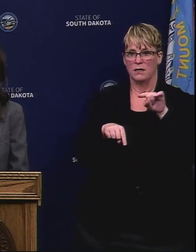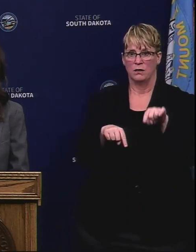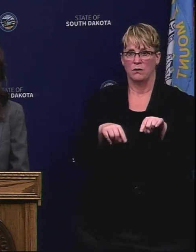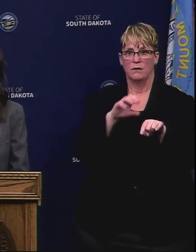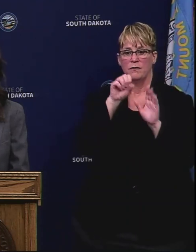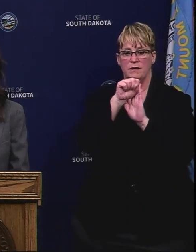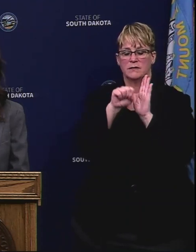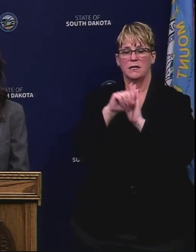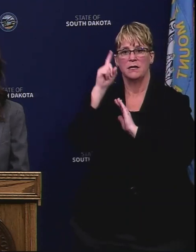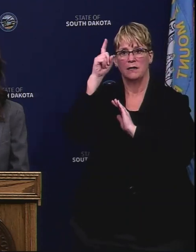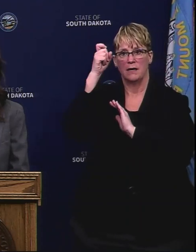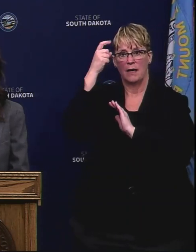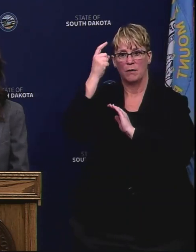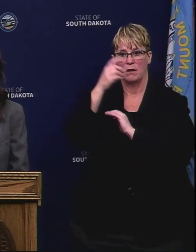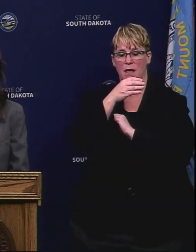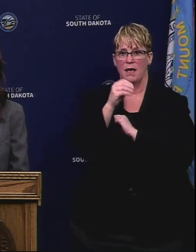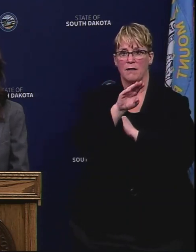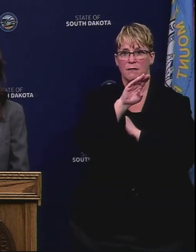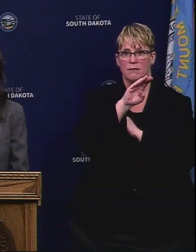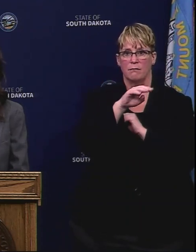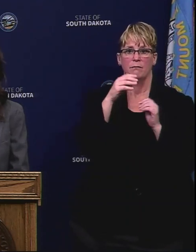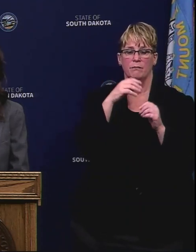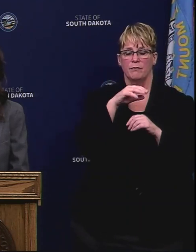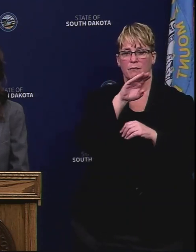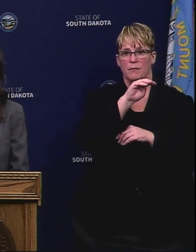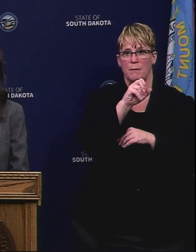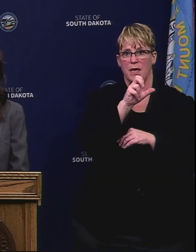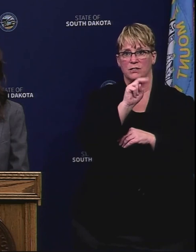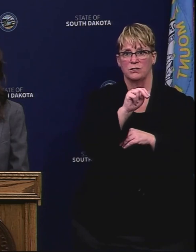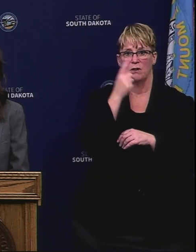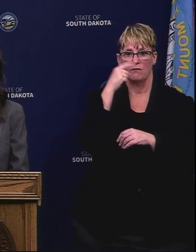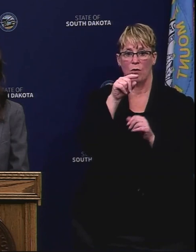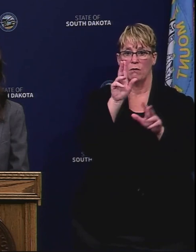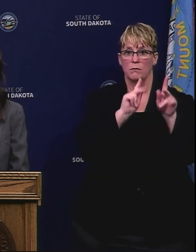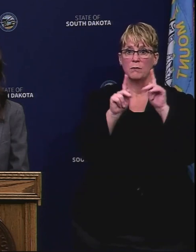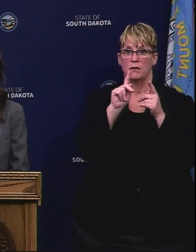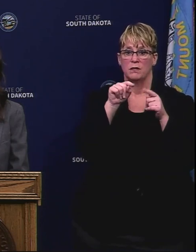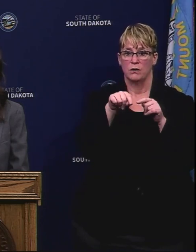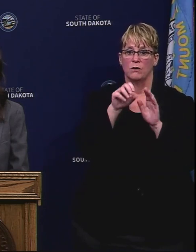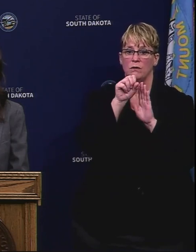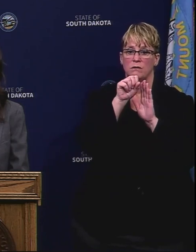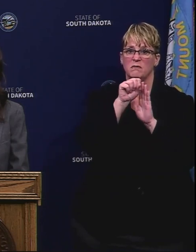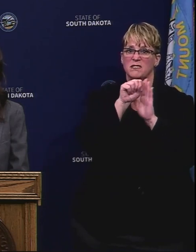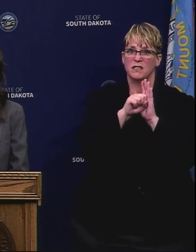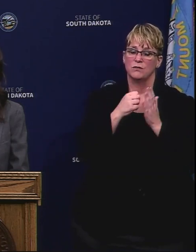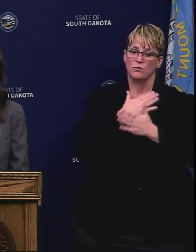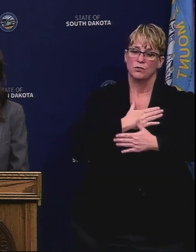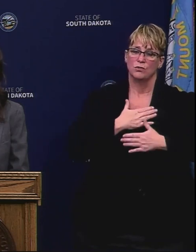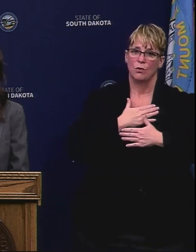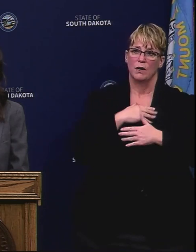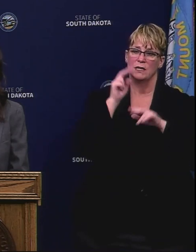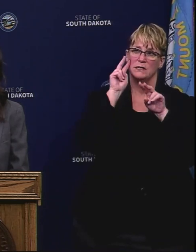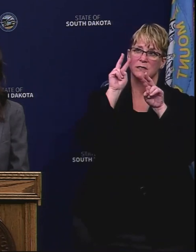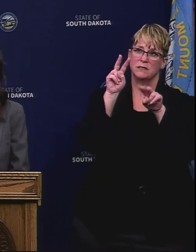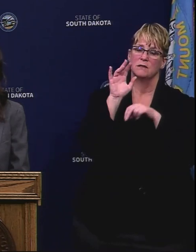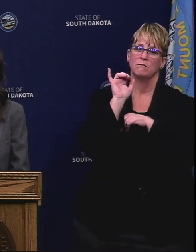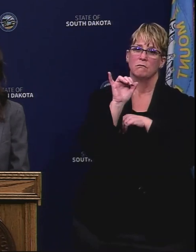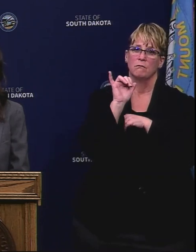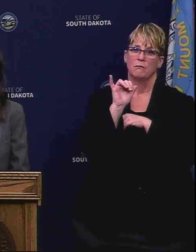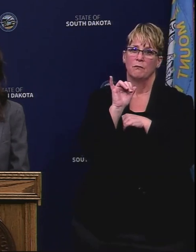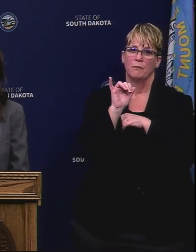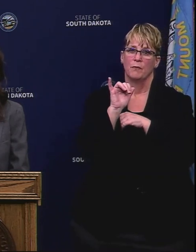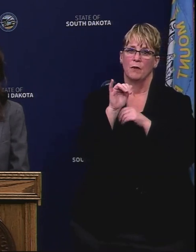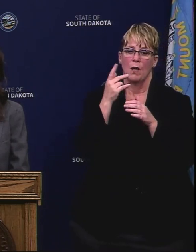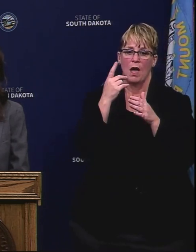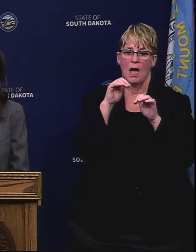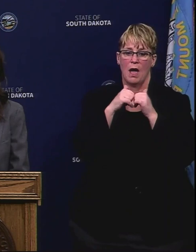capitol and at the mansion for all of those here in the state to enjoy but also to look on and reflect about the plight